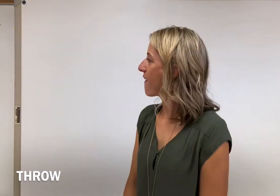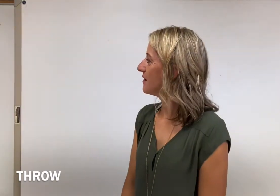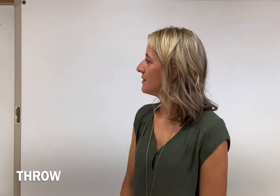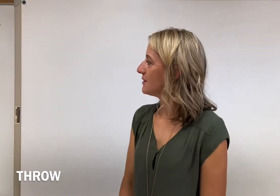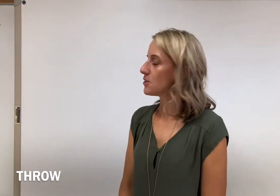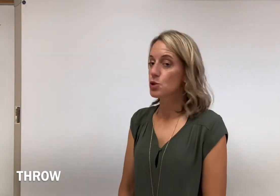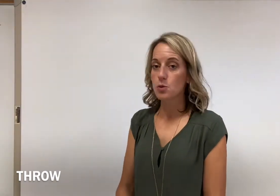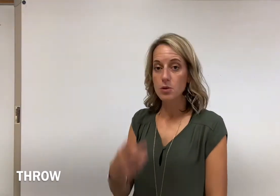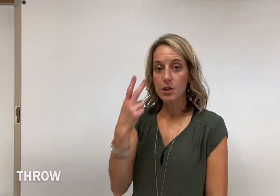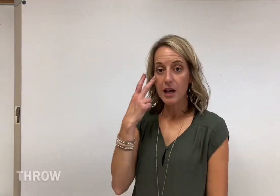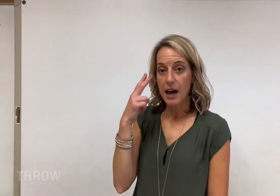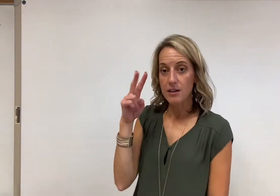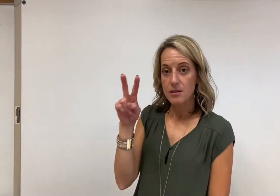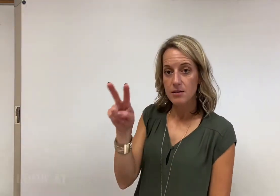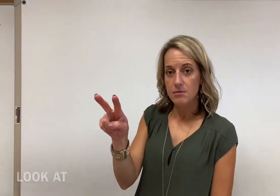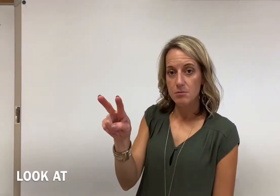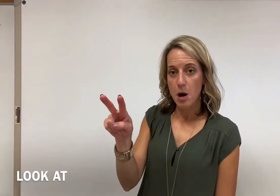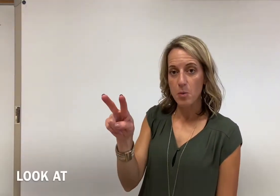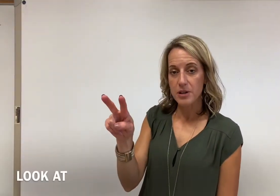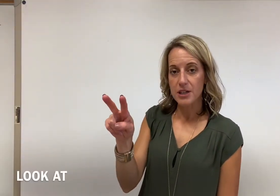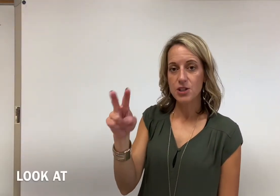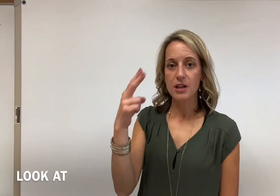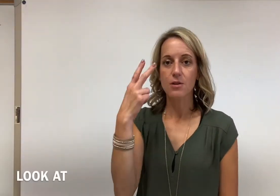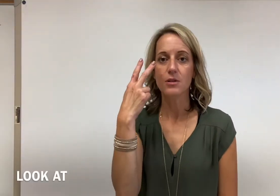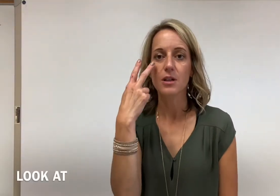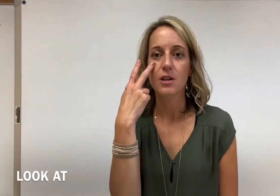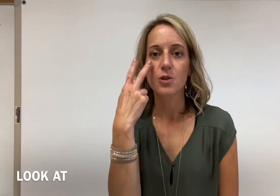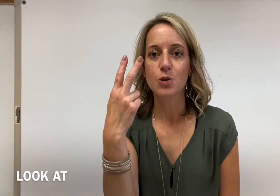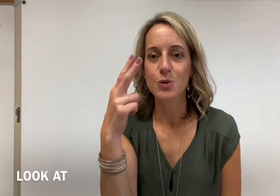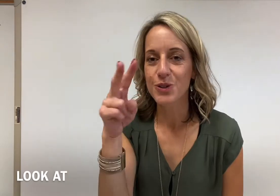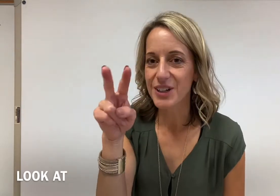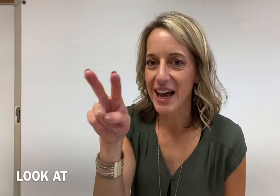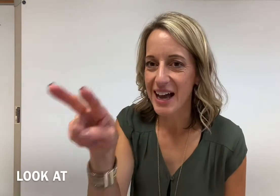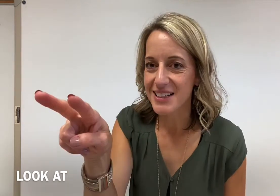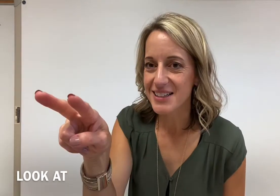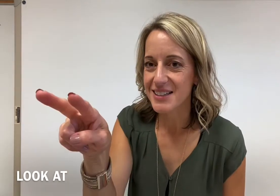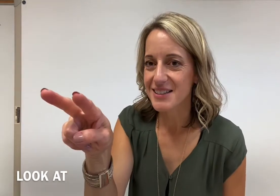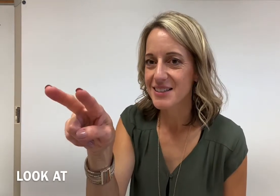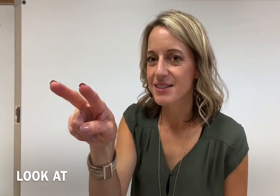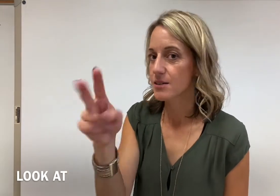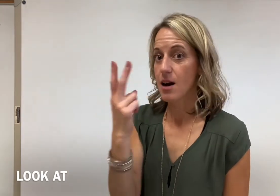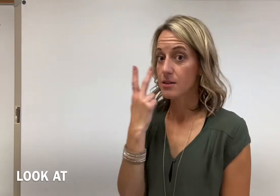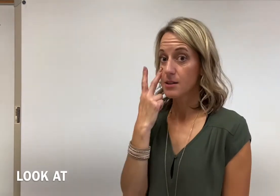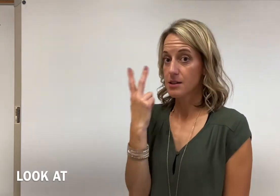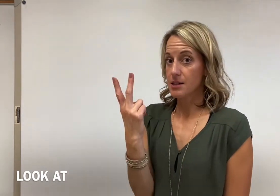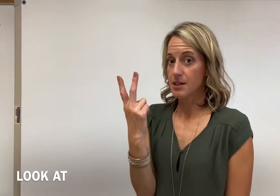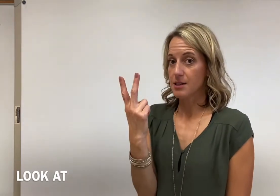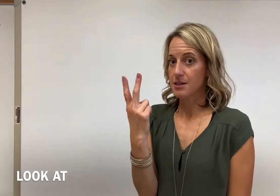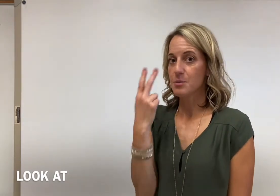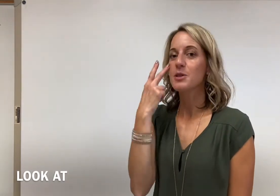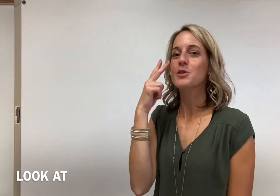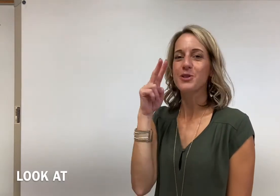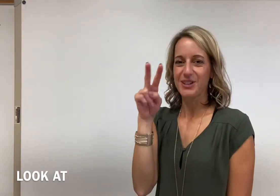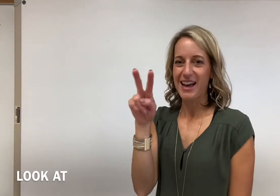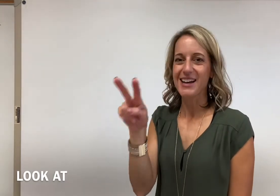To look at, palm orientation now. To look at, not to see, but to look at.